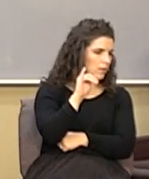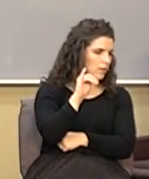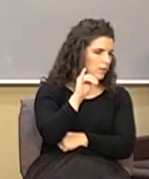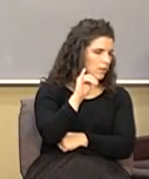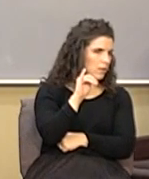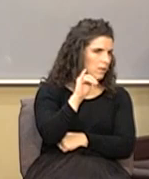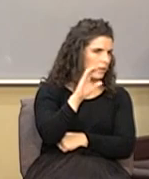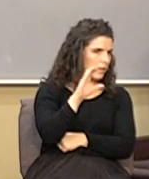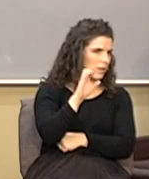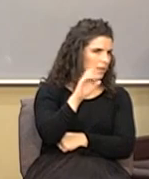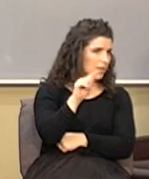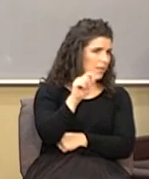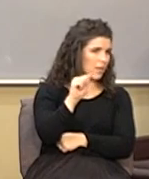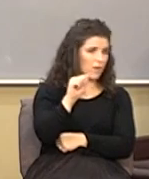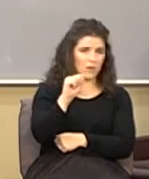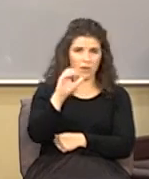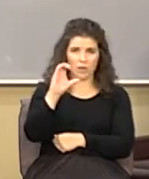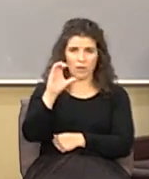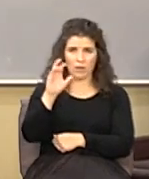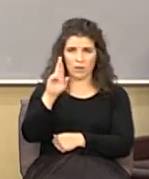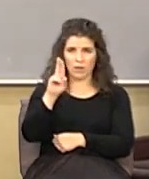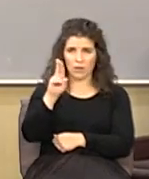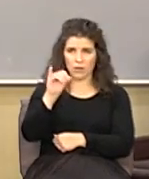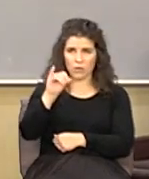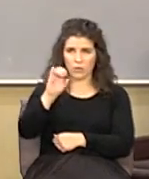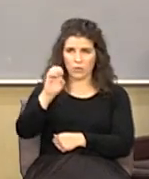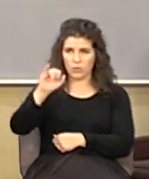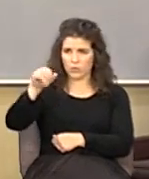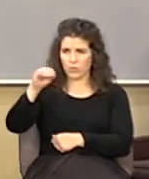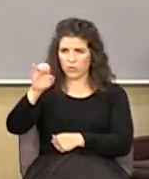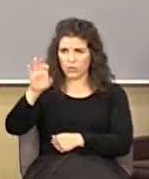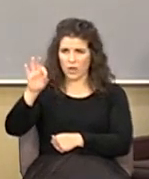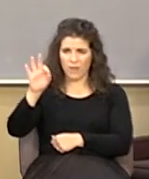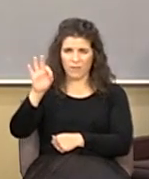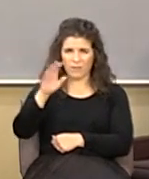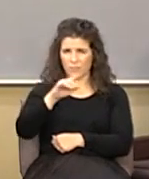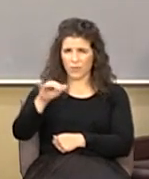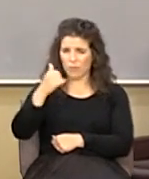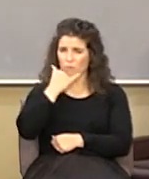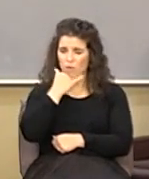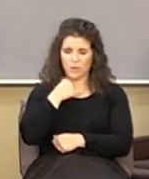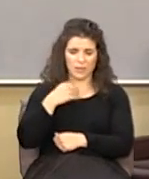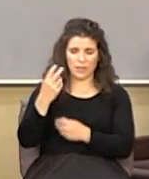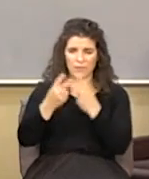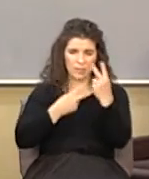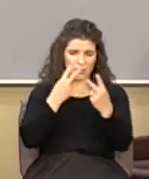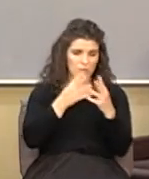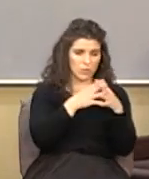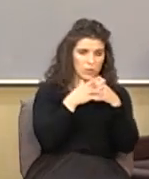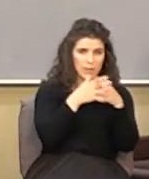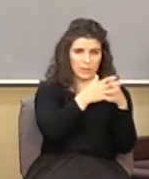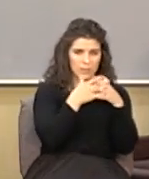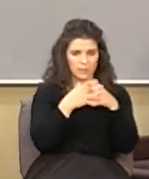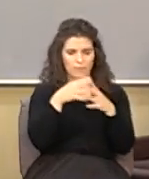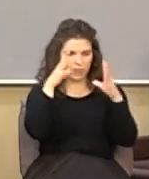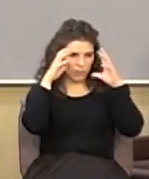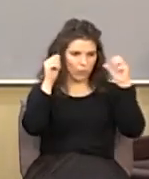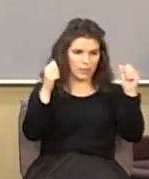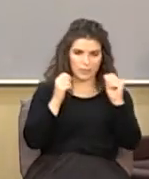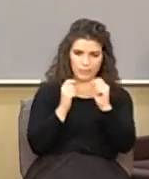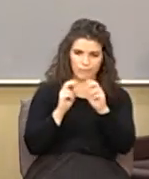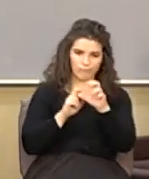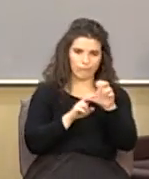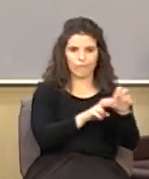visited the United States and President Eisenhower took him around the country and showed him things and as an old guy on the radio